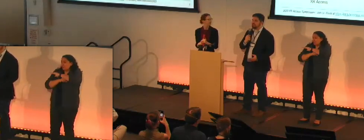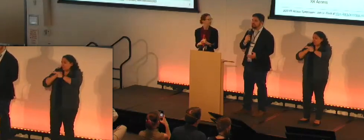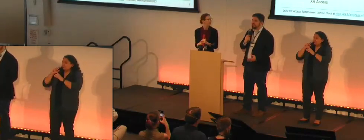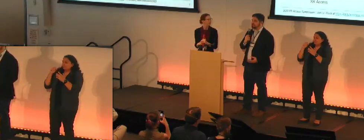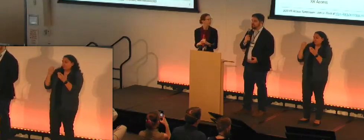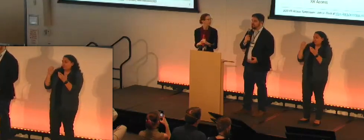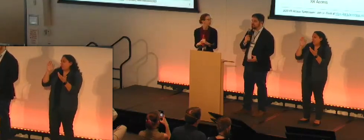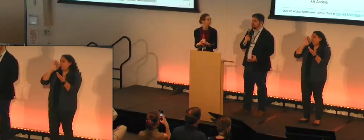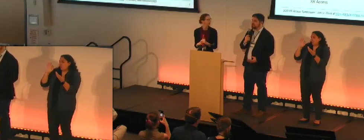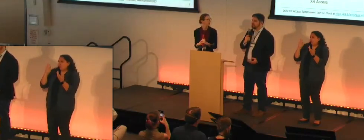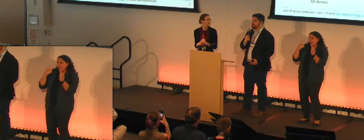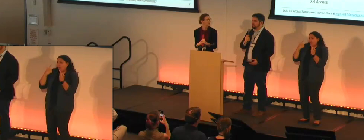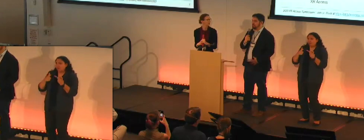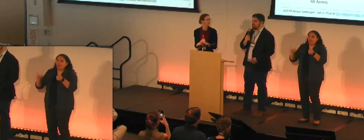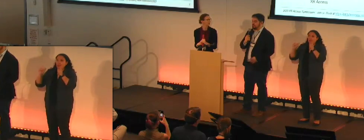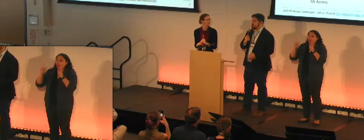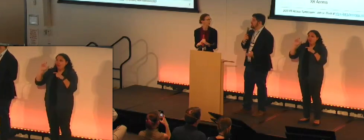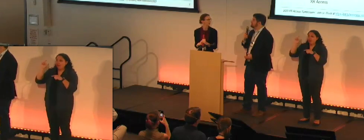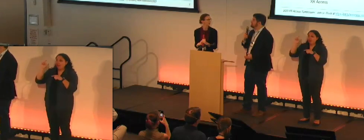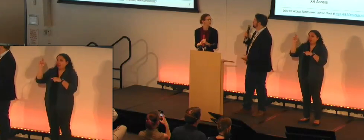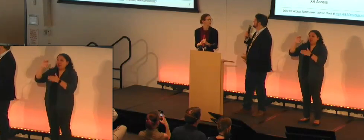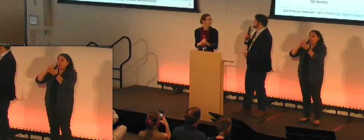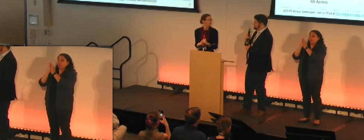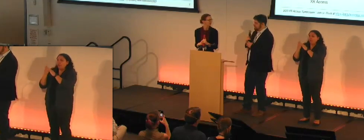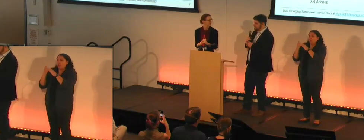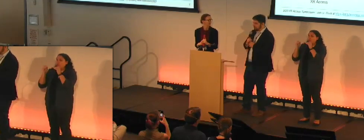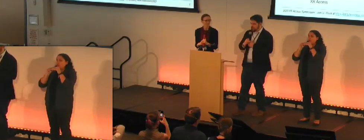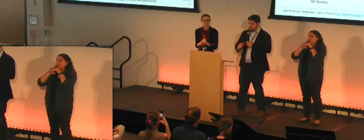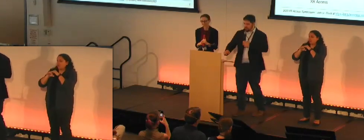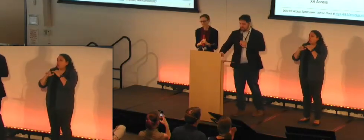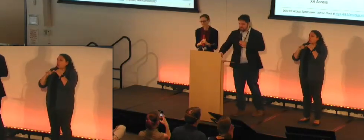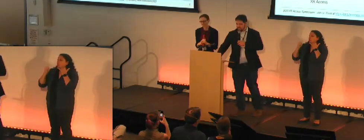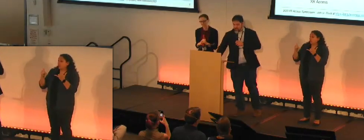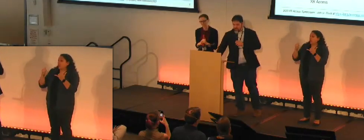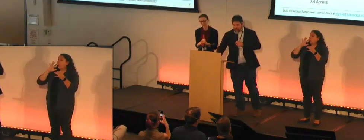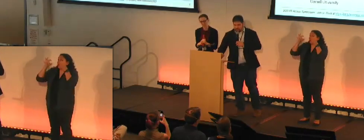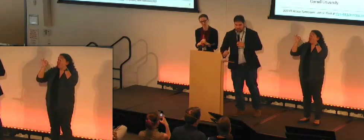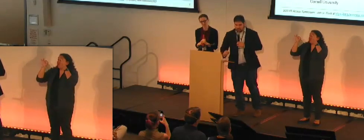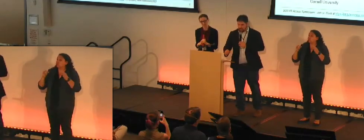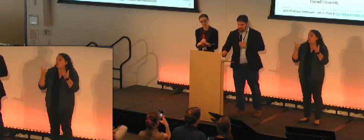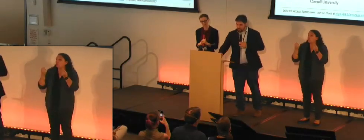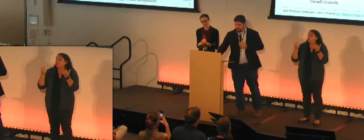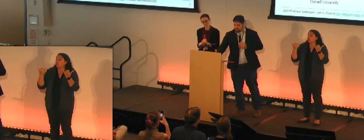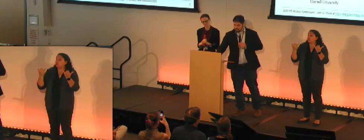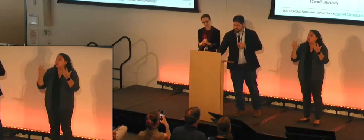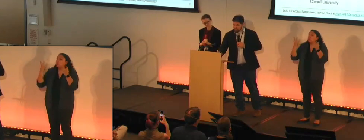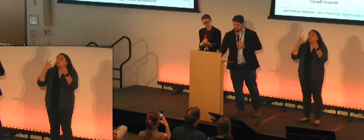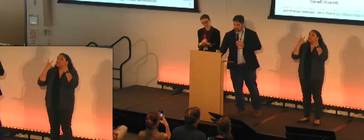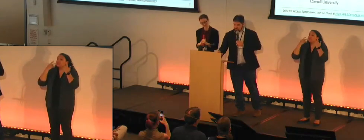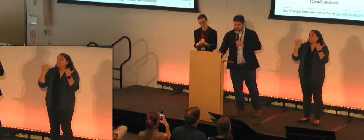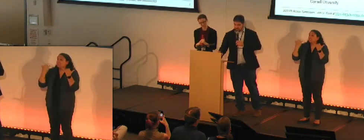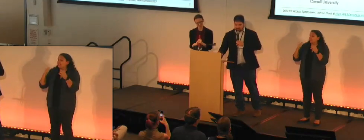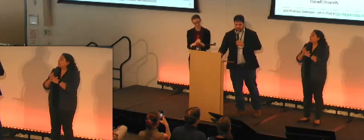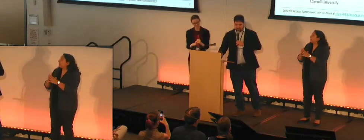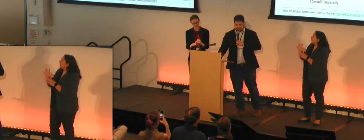to make XR more accessible. So let me go ahead and tell you a little bit about what you're going to be seeing today. Oops, we seem